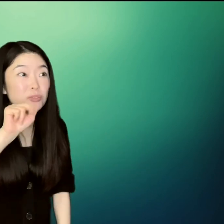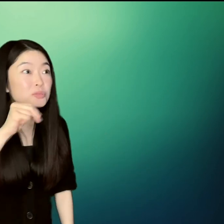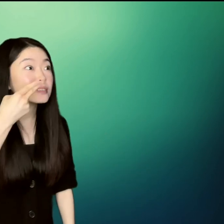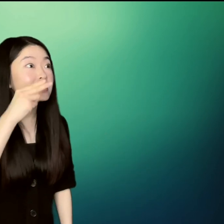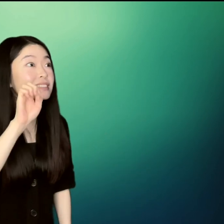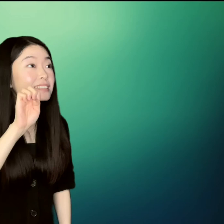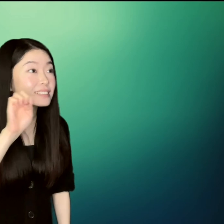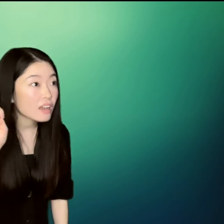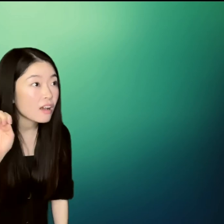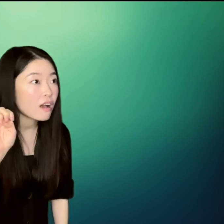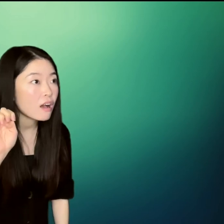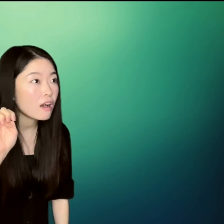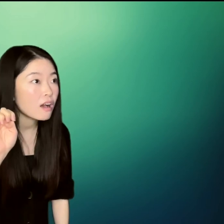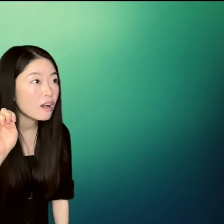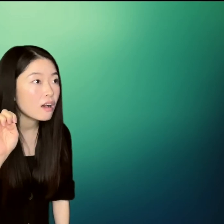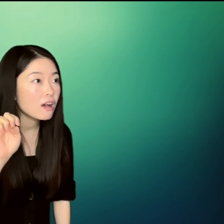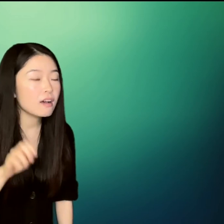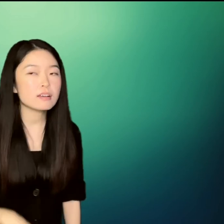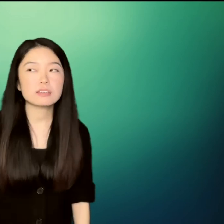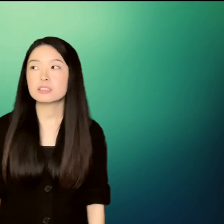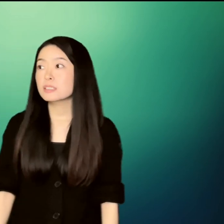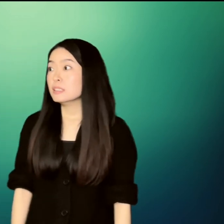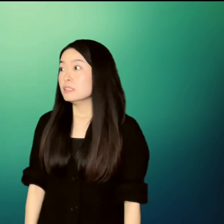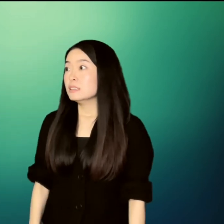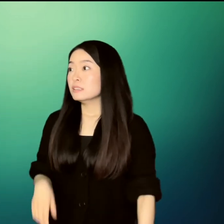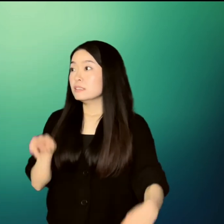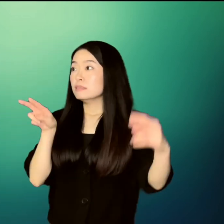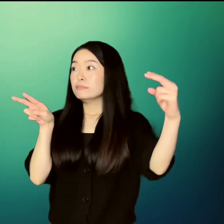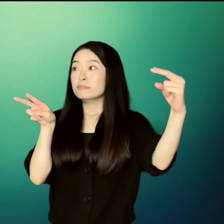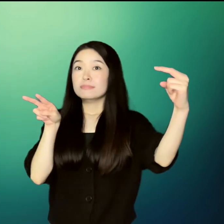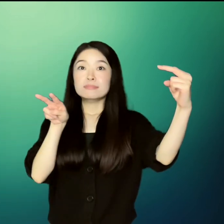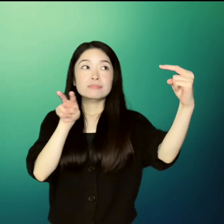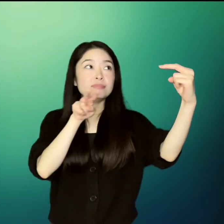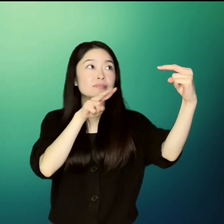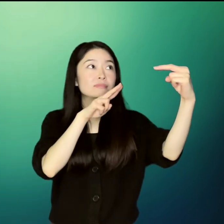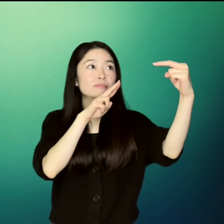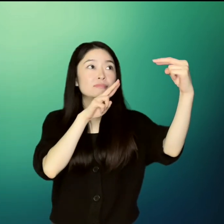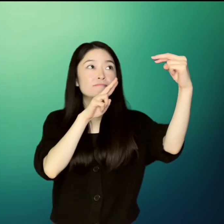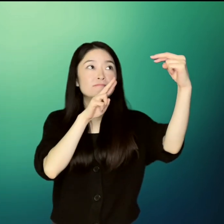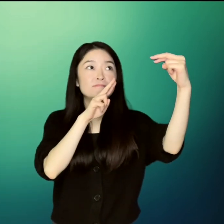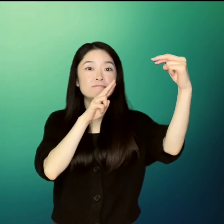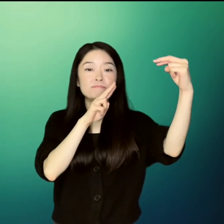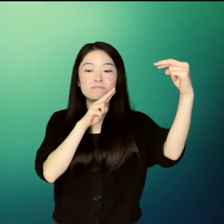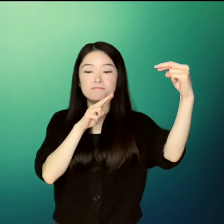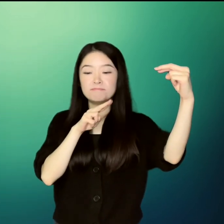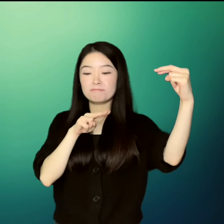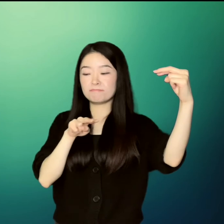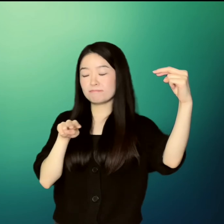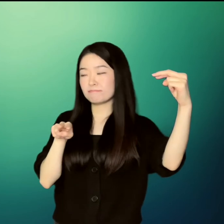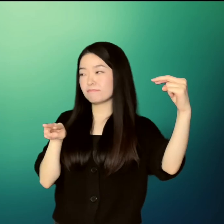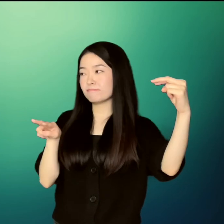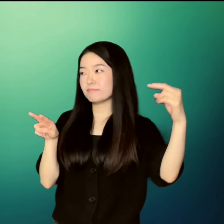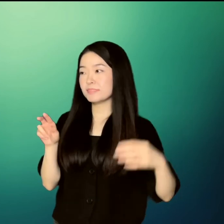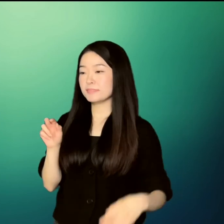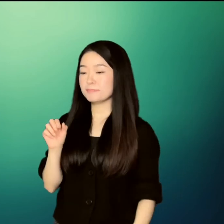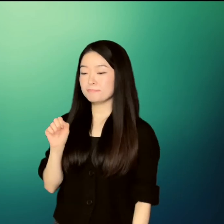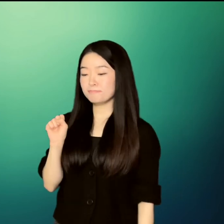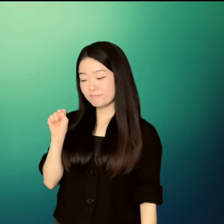He asked her with his eyes wide open. Un He, look quickly, Mr. Kim. And then turned to Joey.